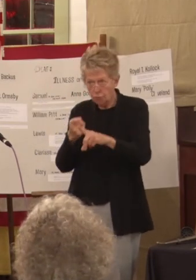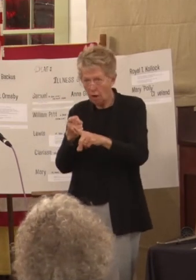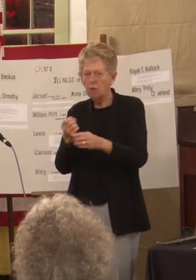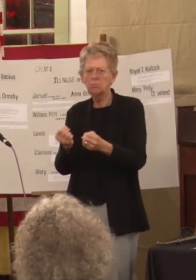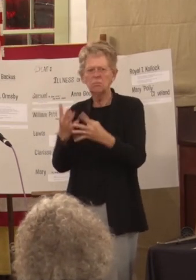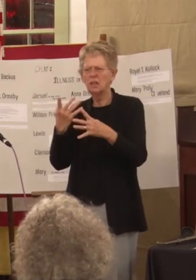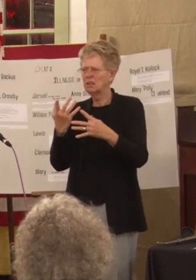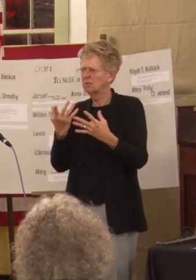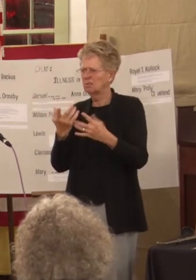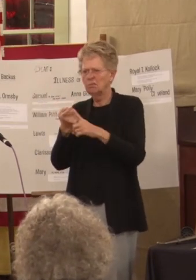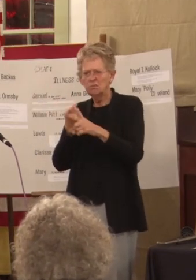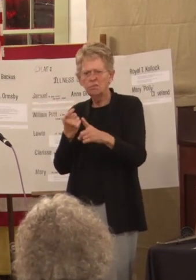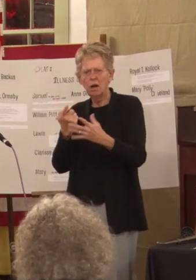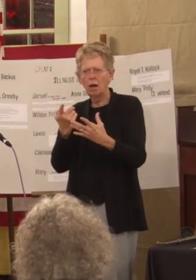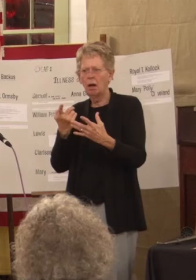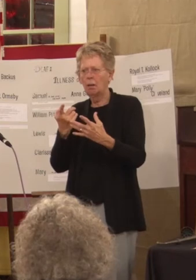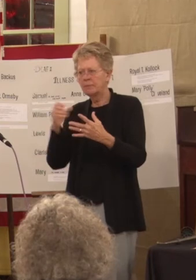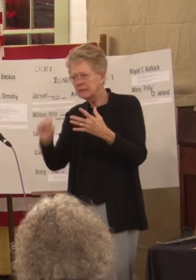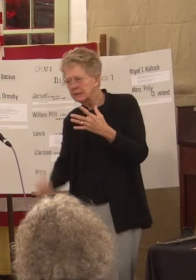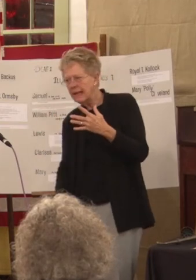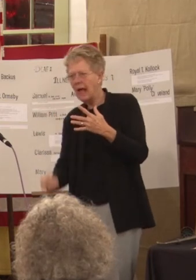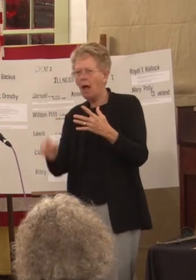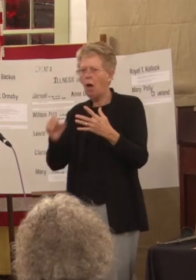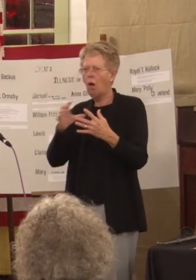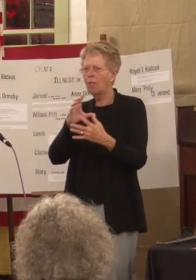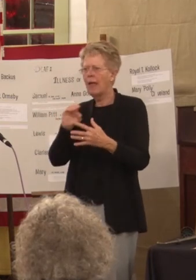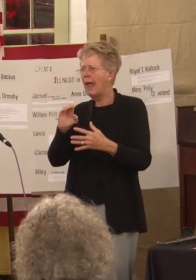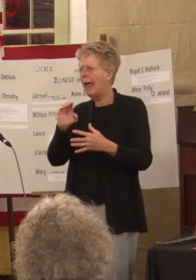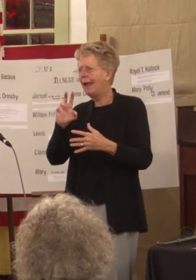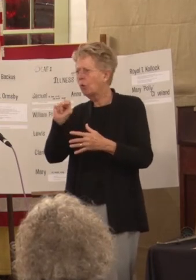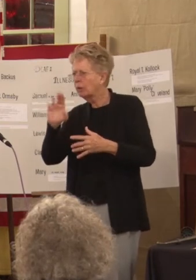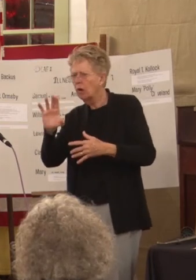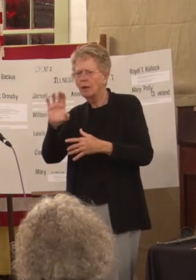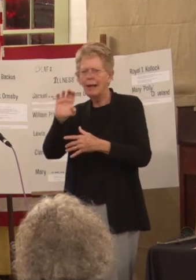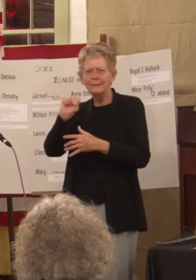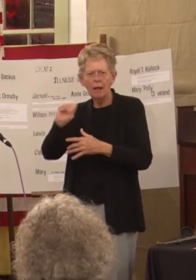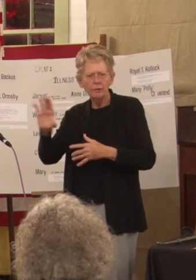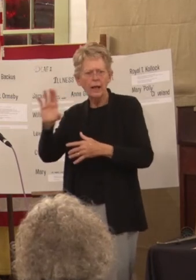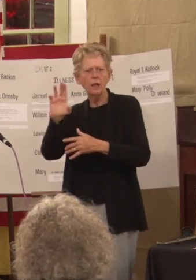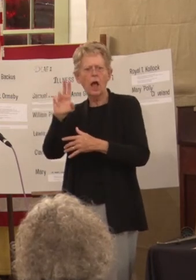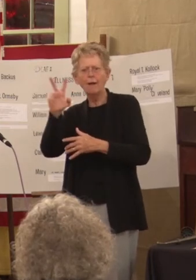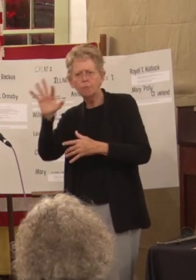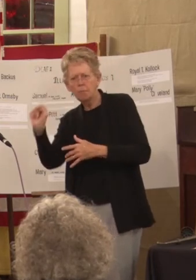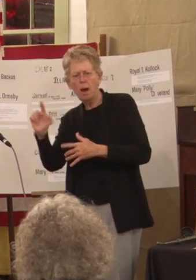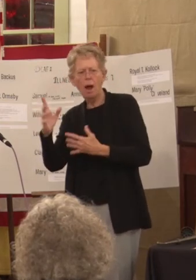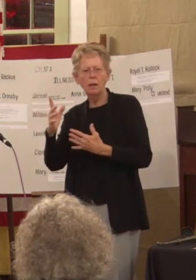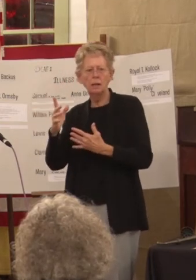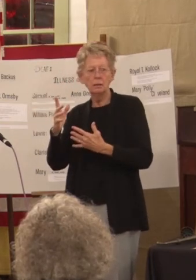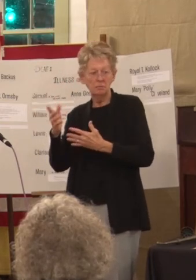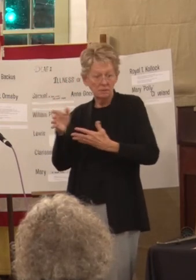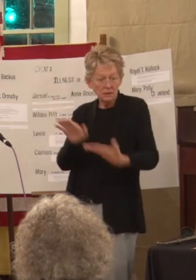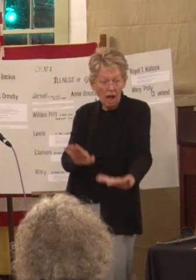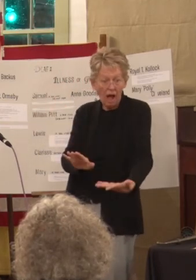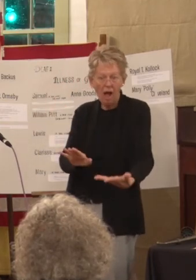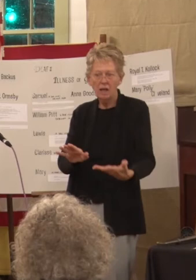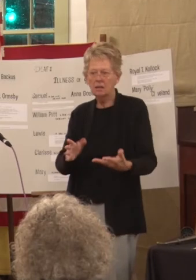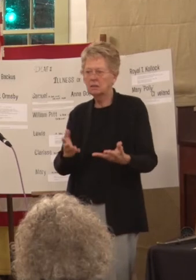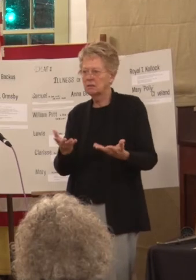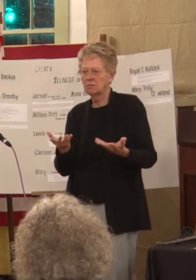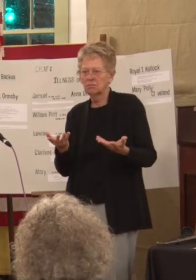were from the south and from Carolina Vermont and all that stuff and when they died you know they couldn't